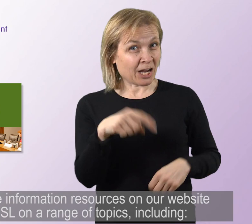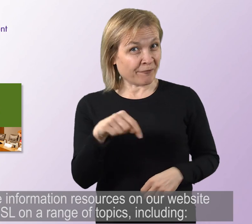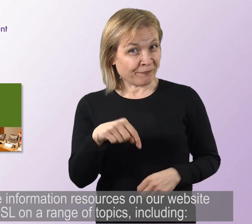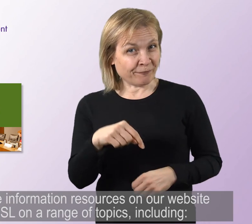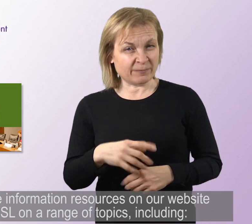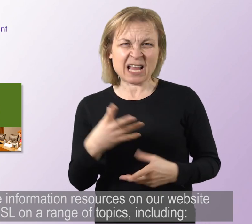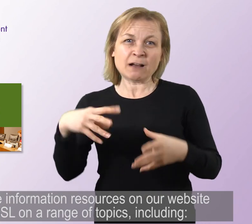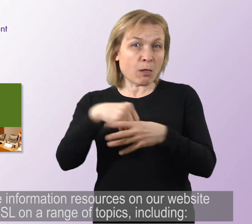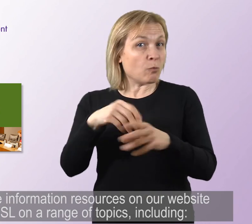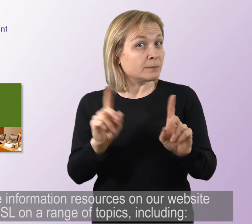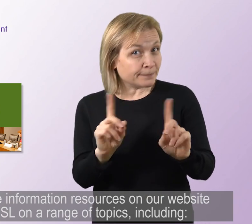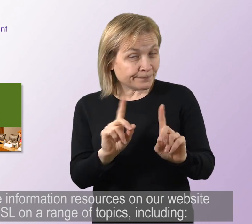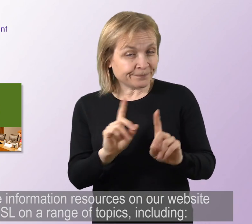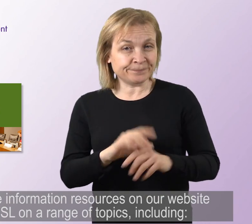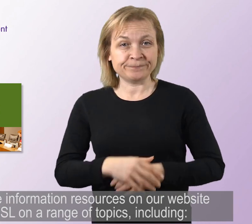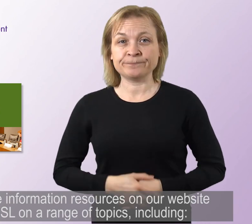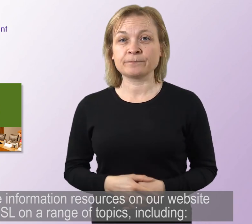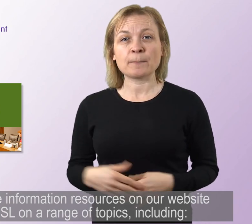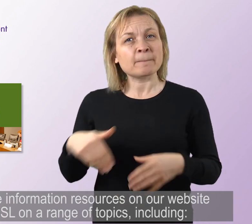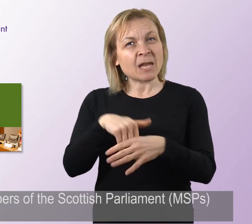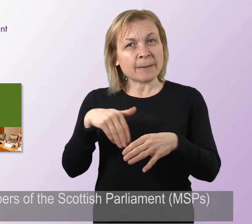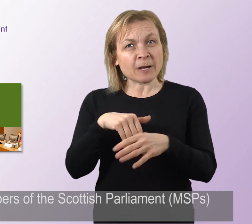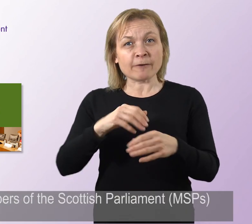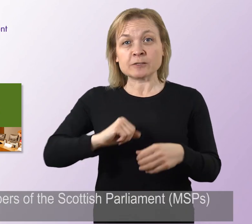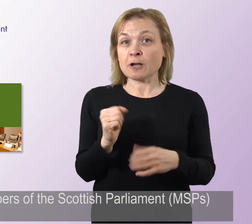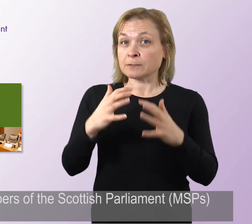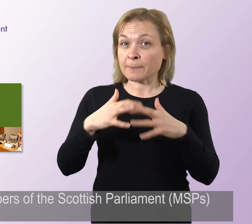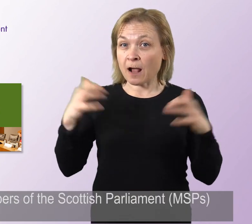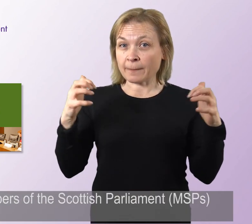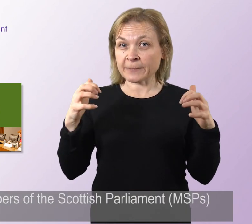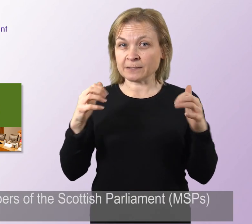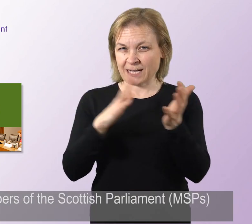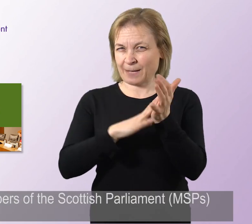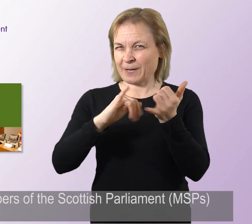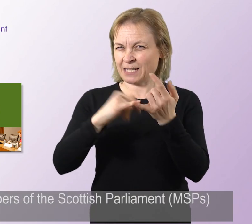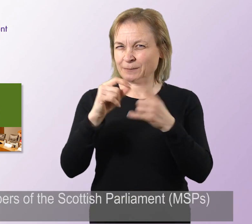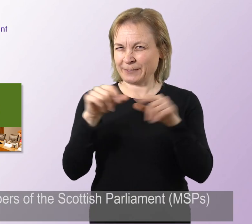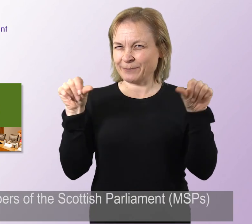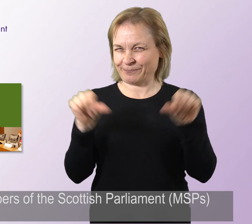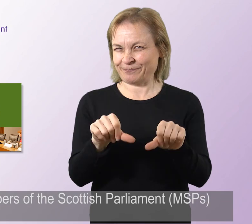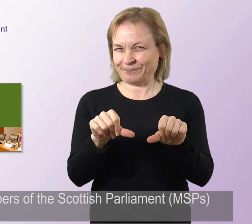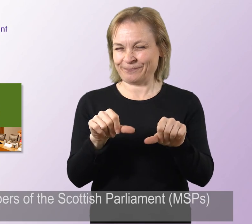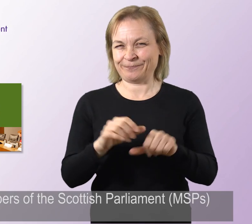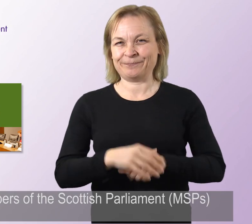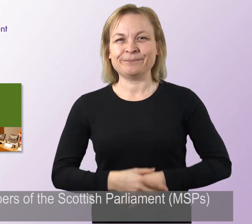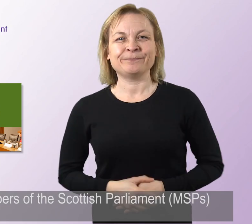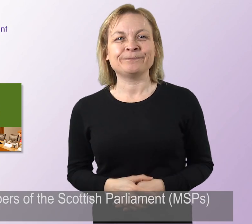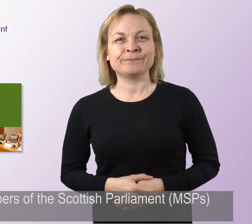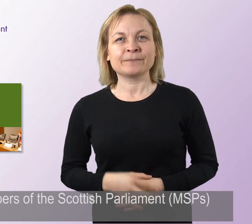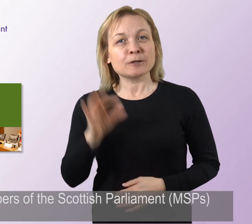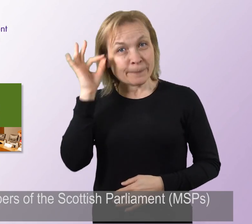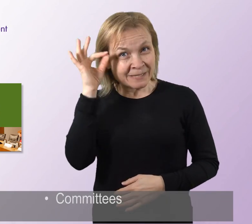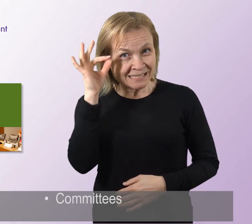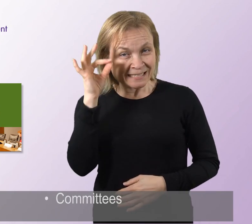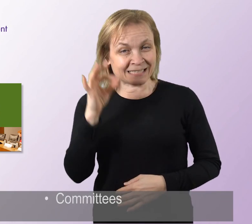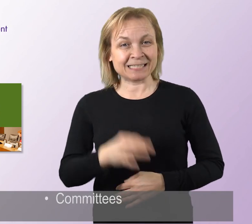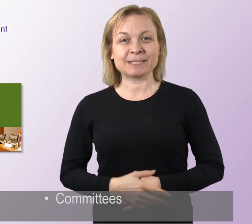range of topics, including Members of the Scottish Parliament, MSPs Committees